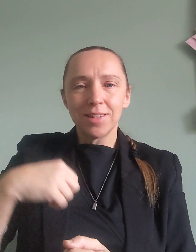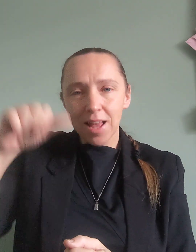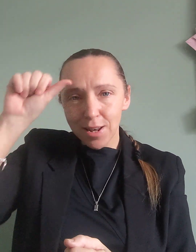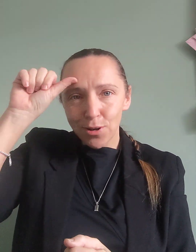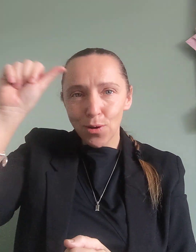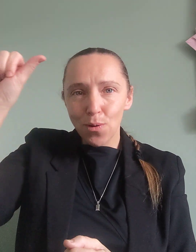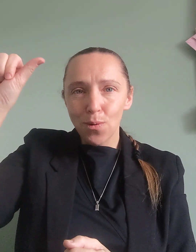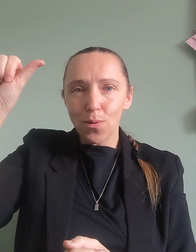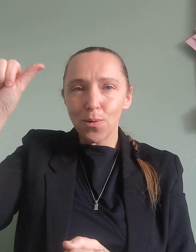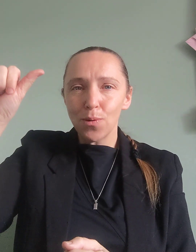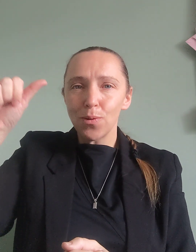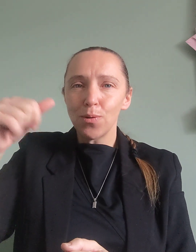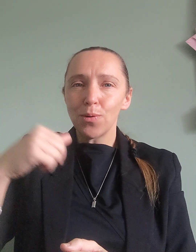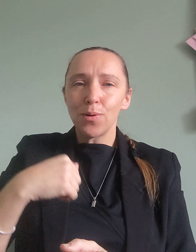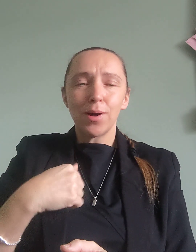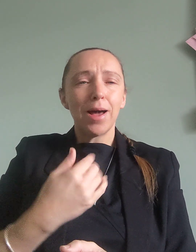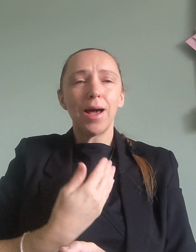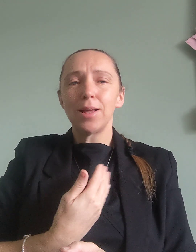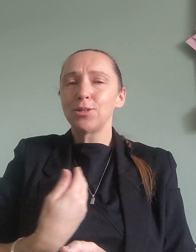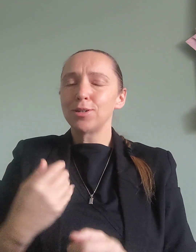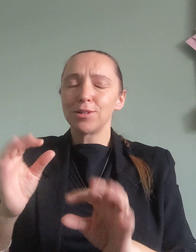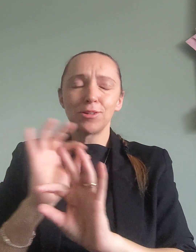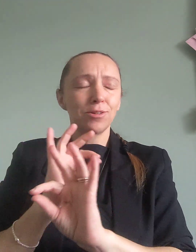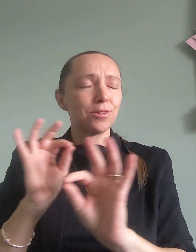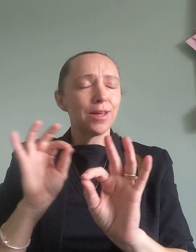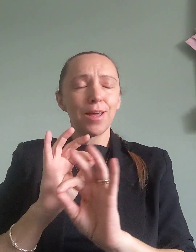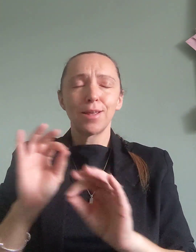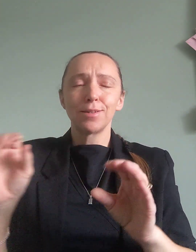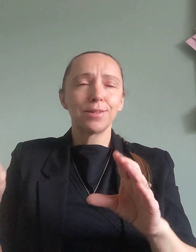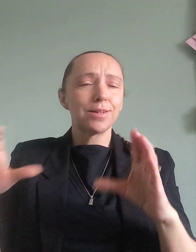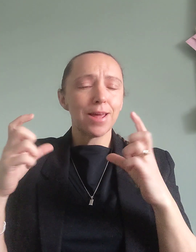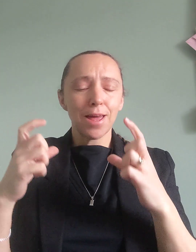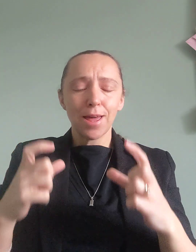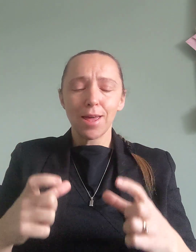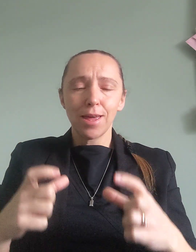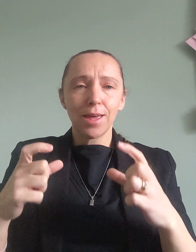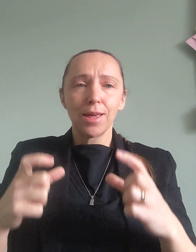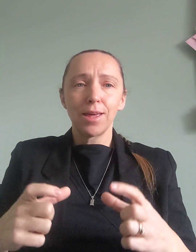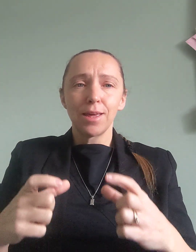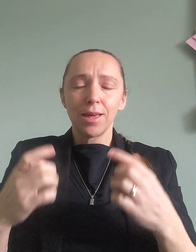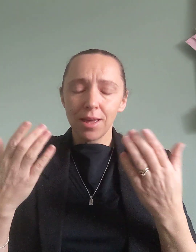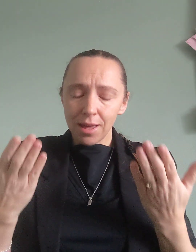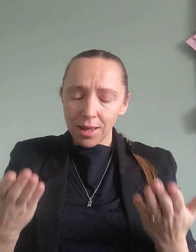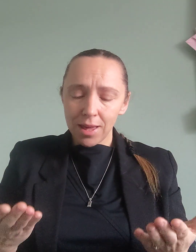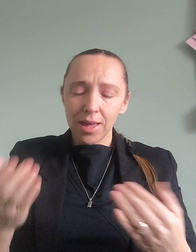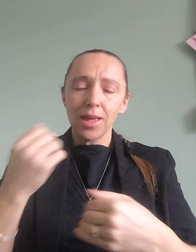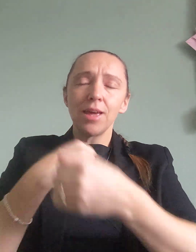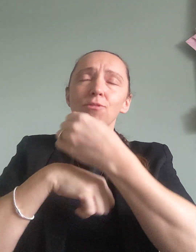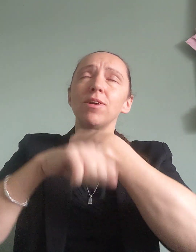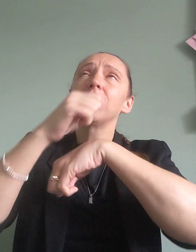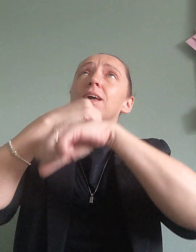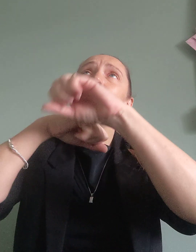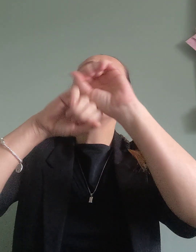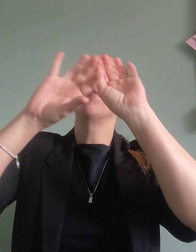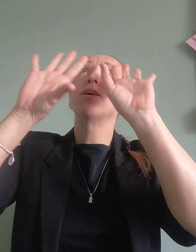I must disclose, and I in heaven?